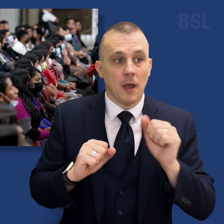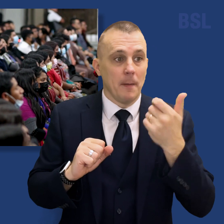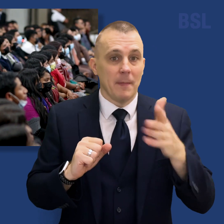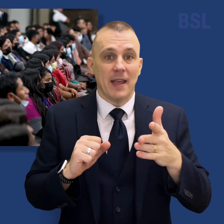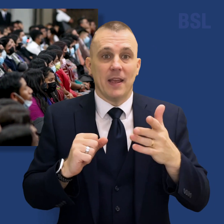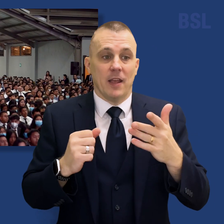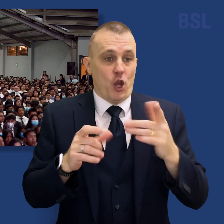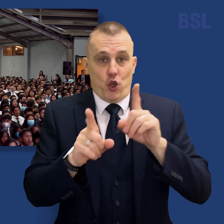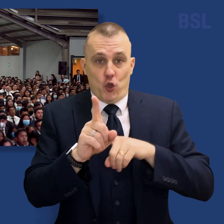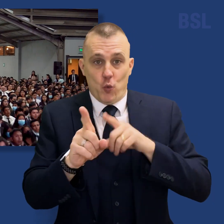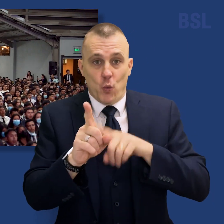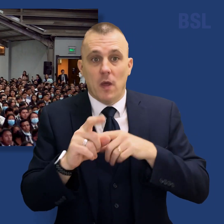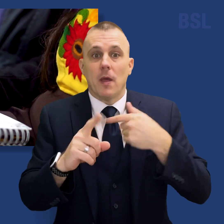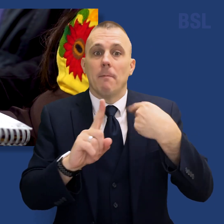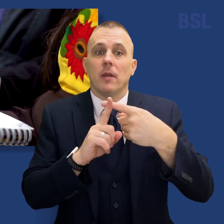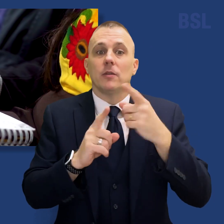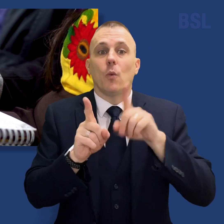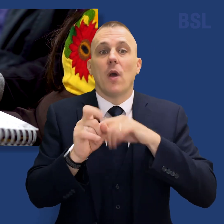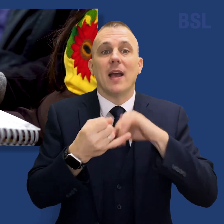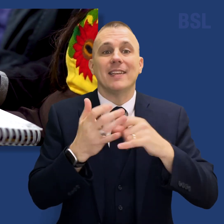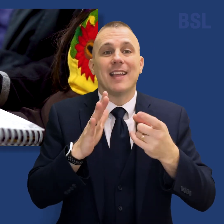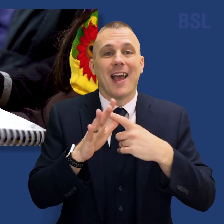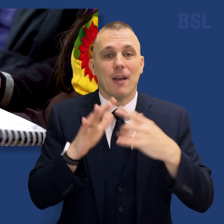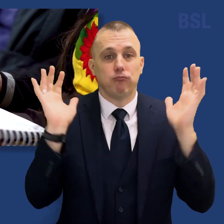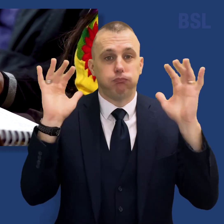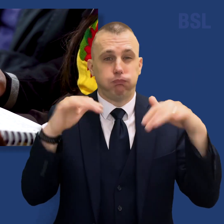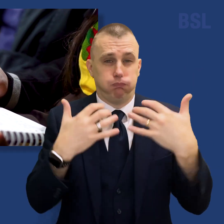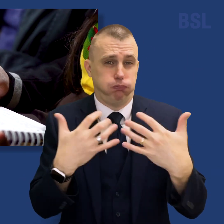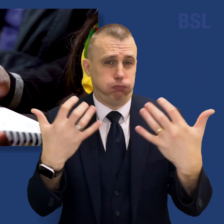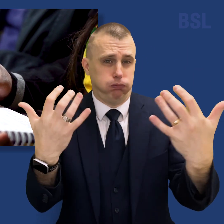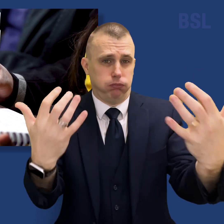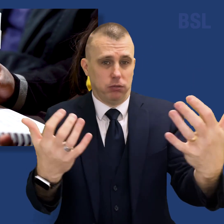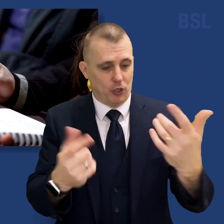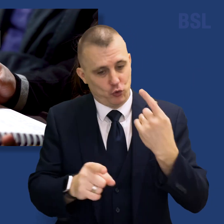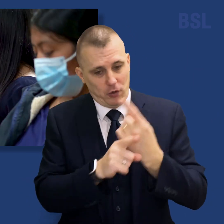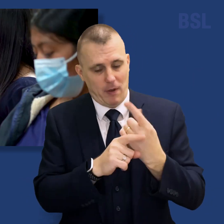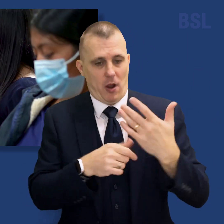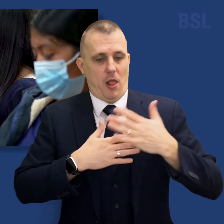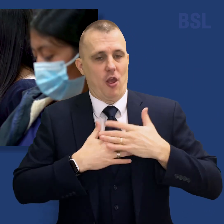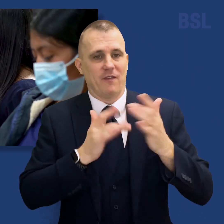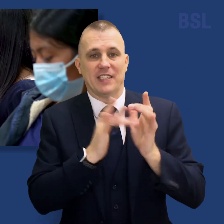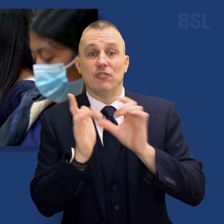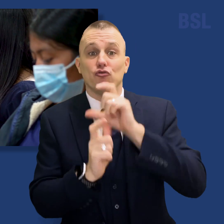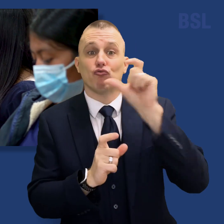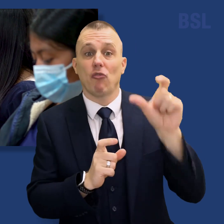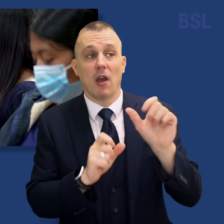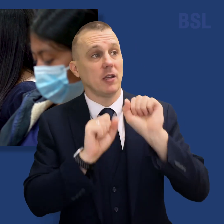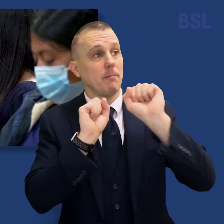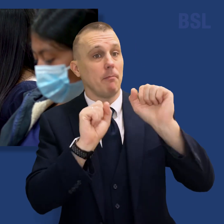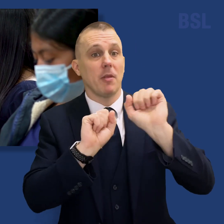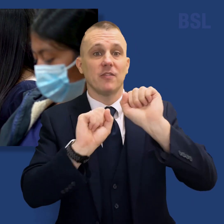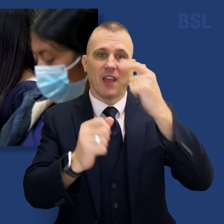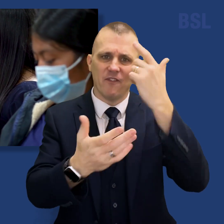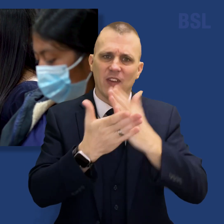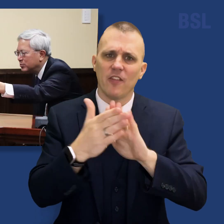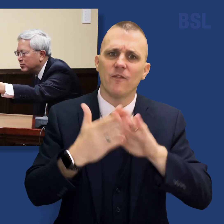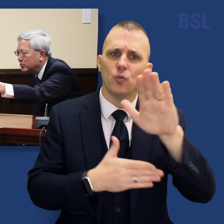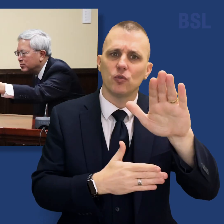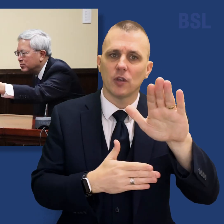he held a devotional for youth and young adults expressing the love of Jesus Christ and faith in their futures. Elder